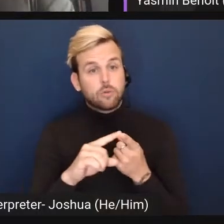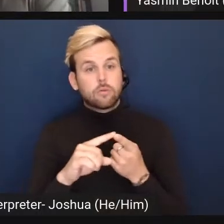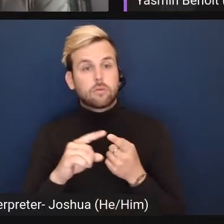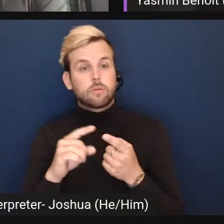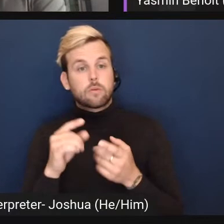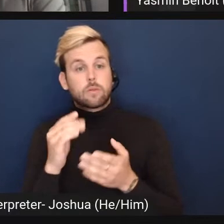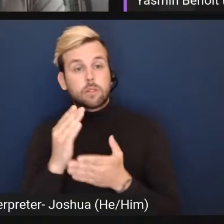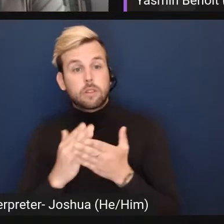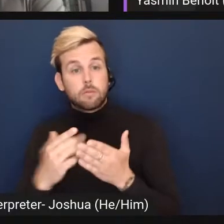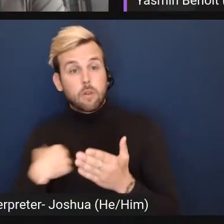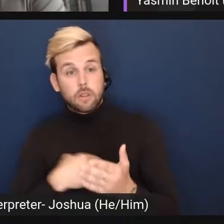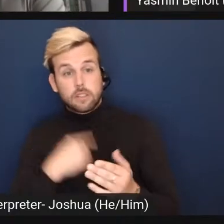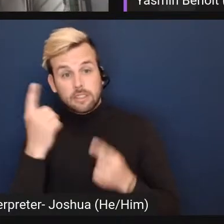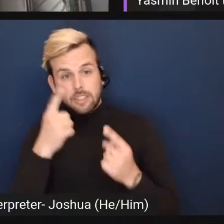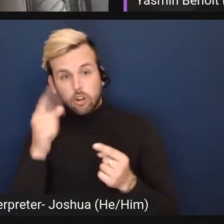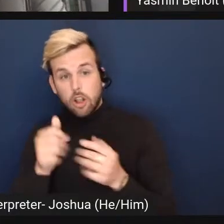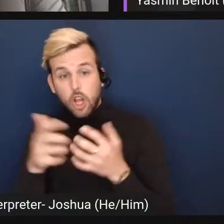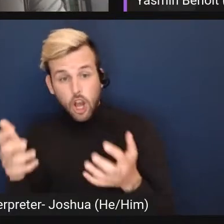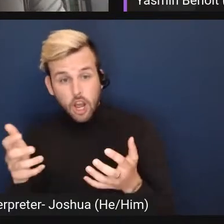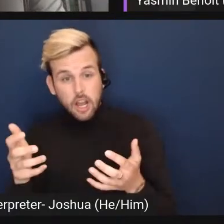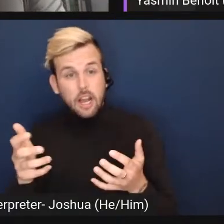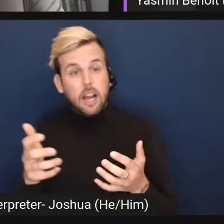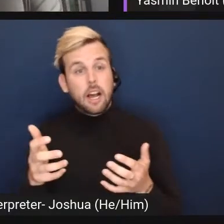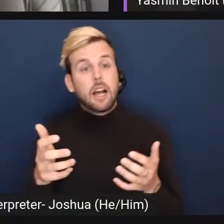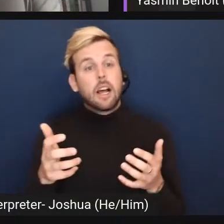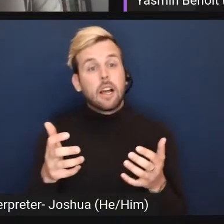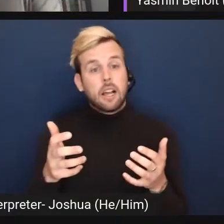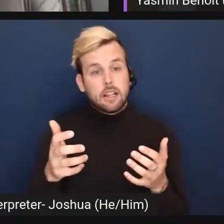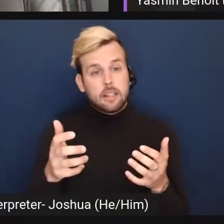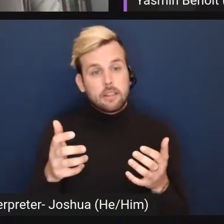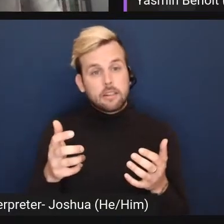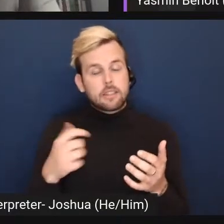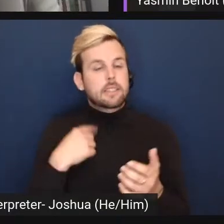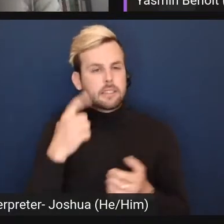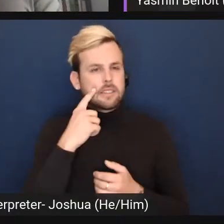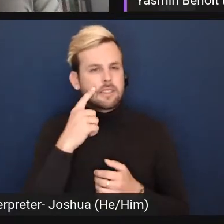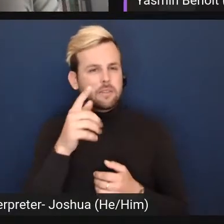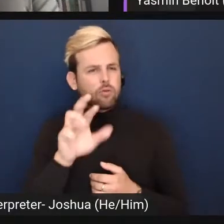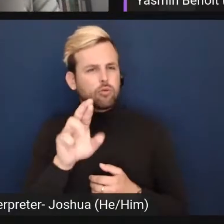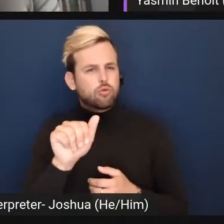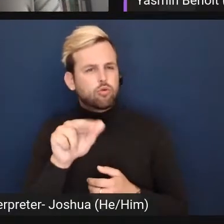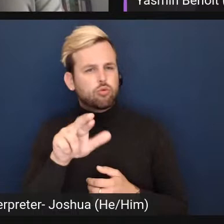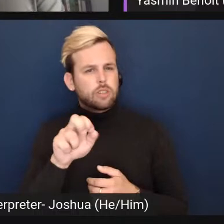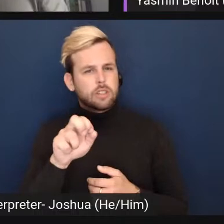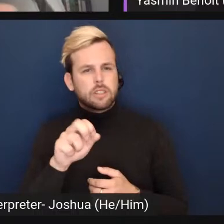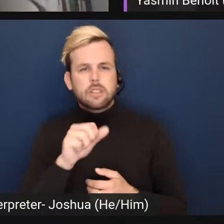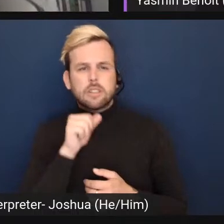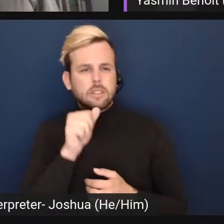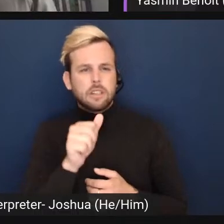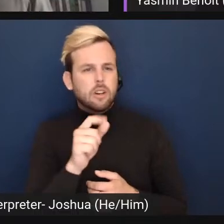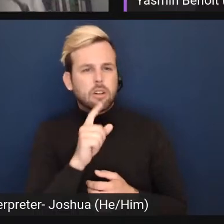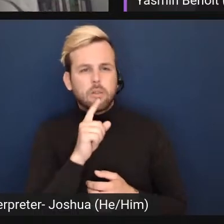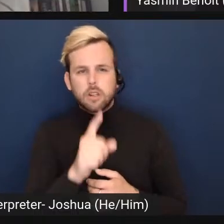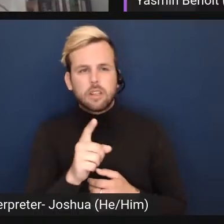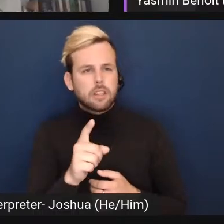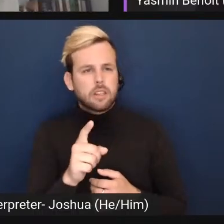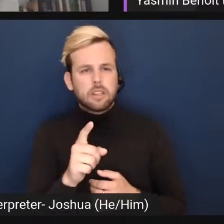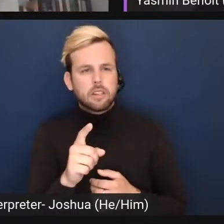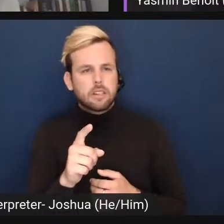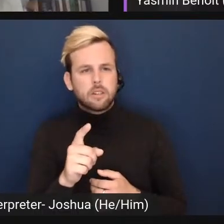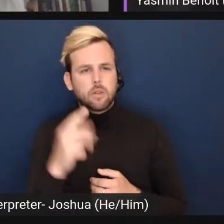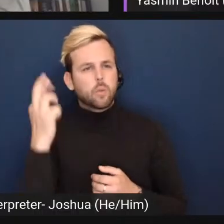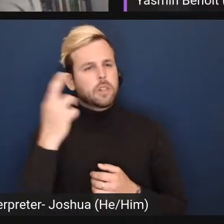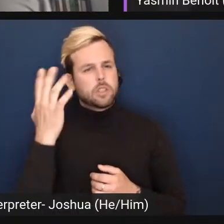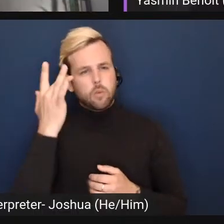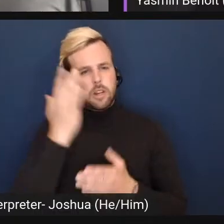some would some of us would consider a lot. Like, I think that's going to be rare because there's not a really compelling reason